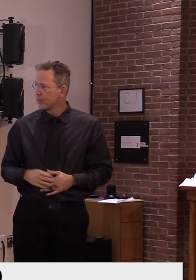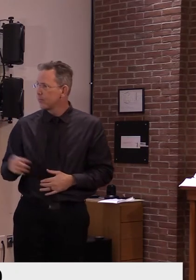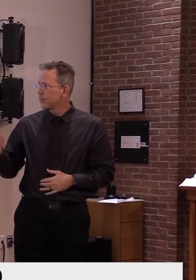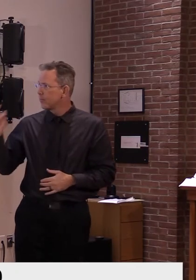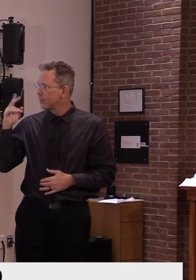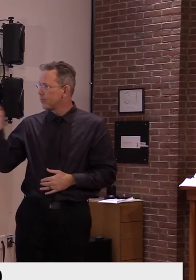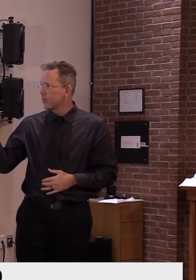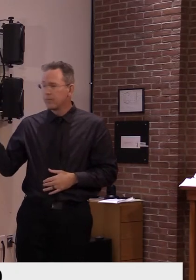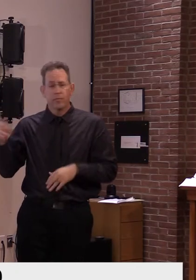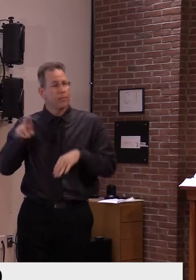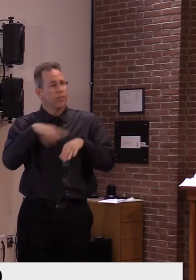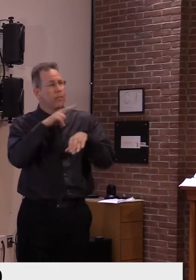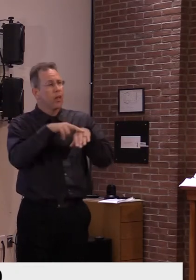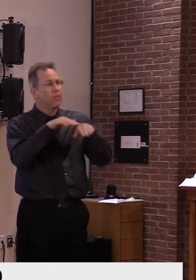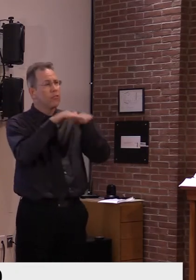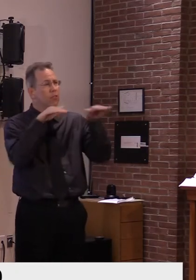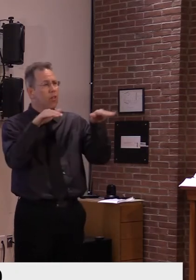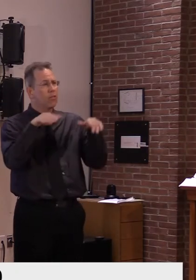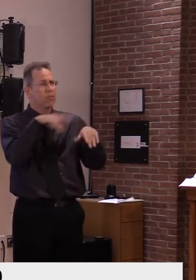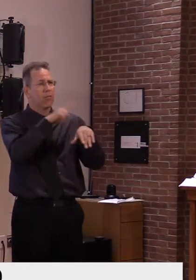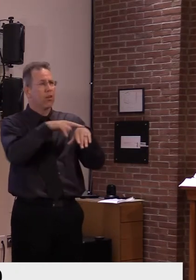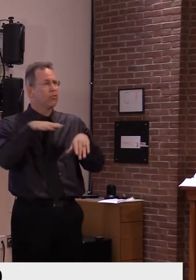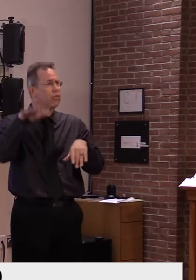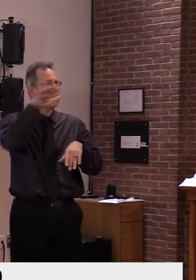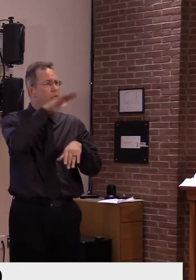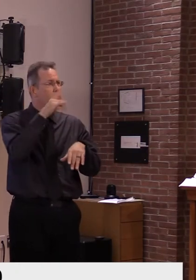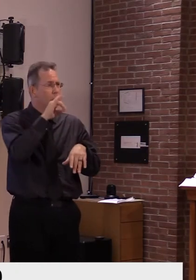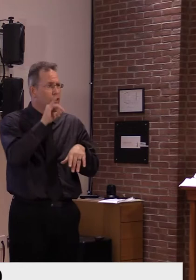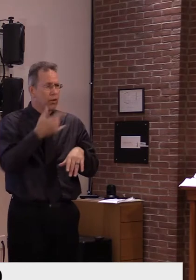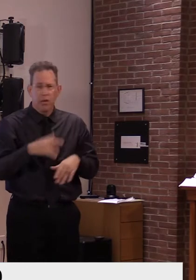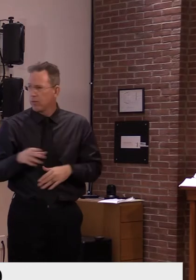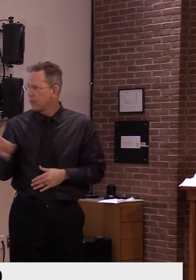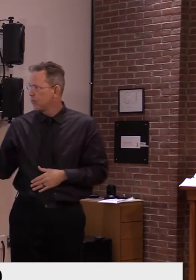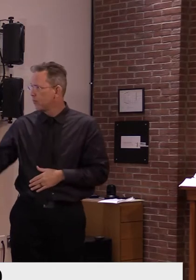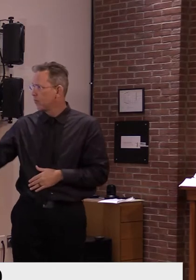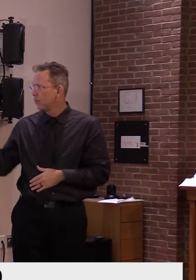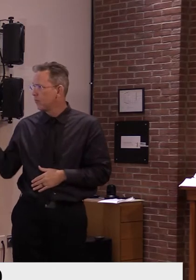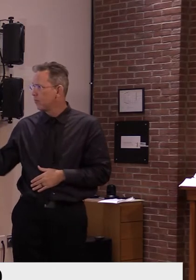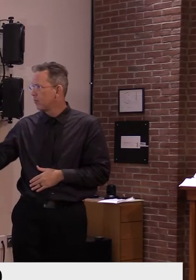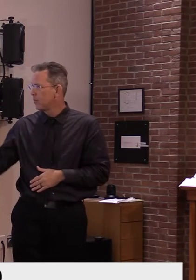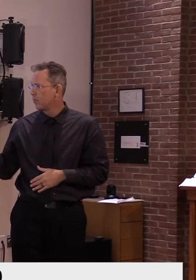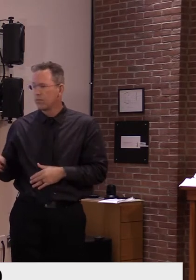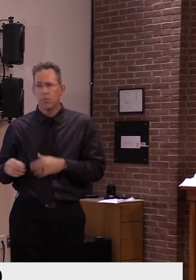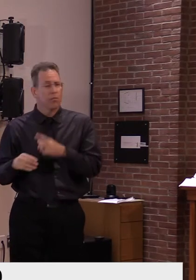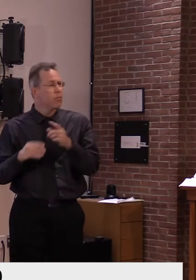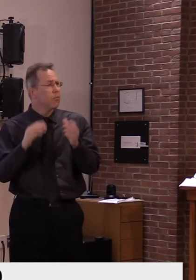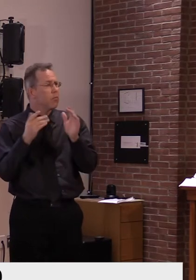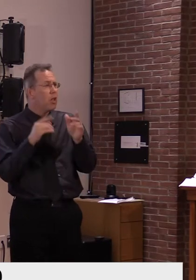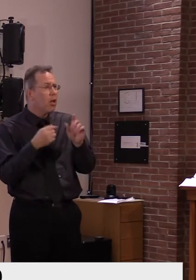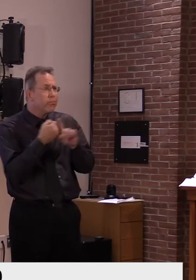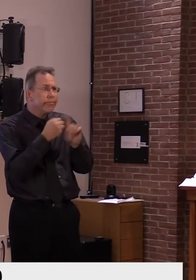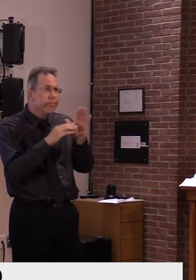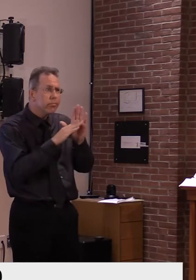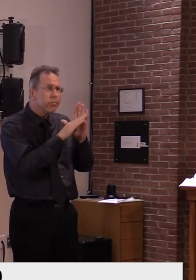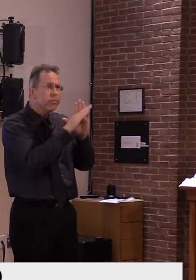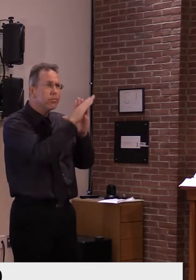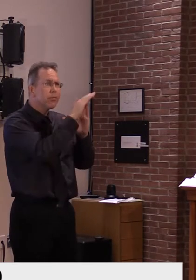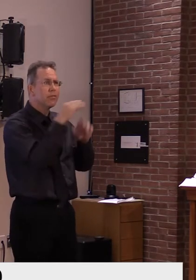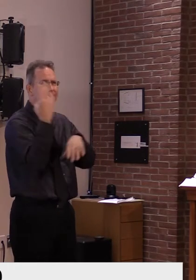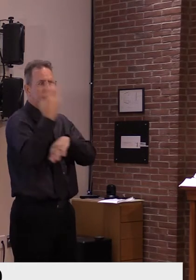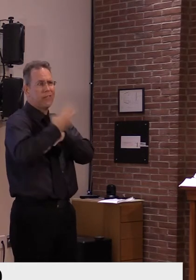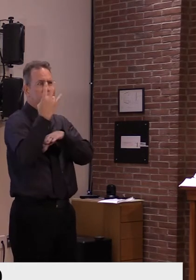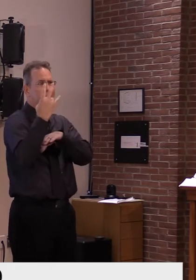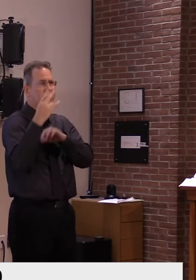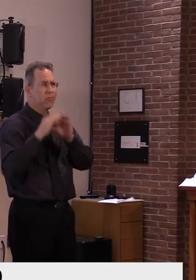I think to do that, it's helpful to look at what's happening at the national level and then compare that to what's happening here in Vermont. So we'll do that both with our